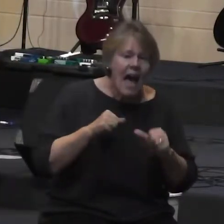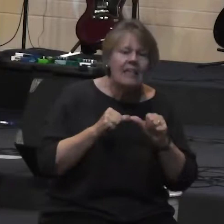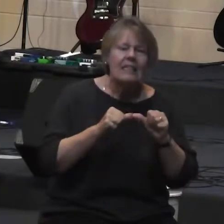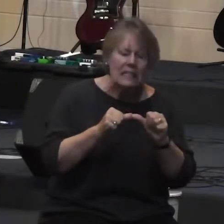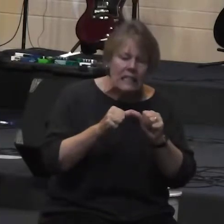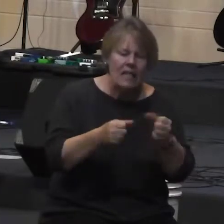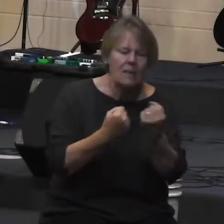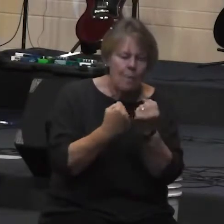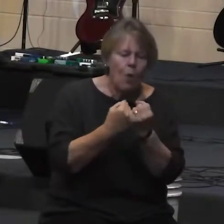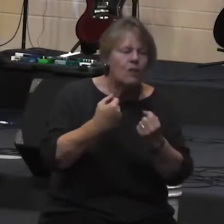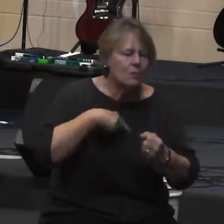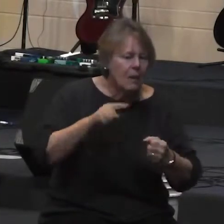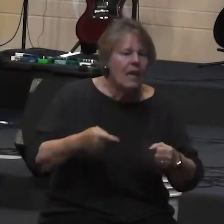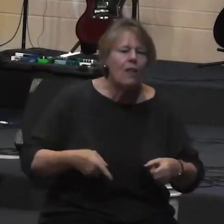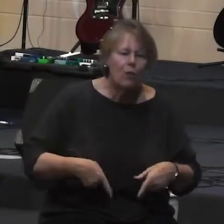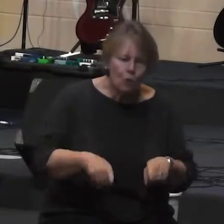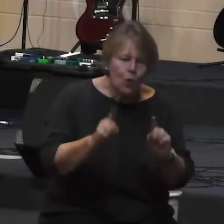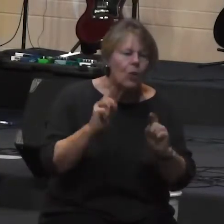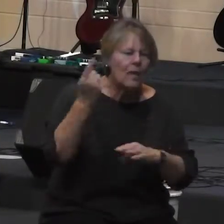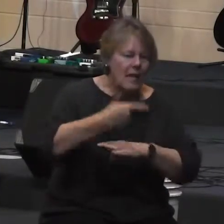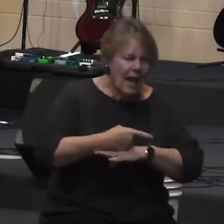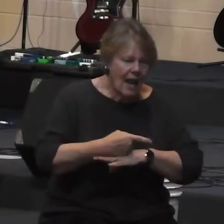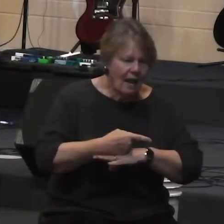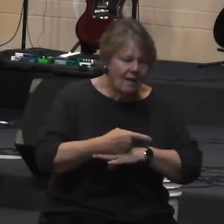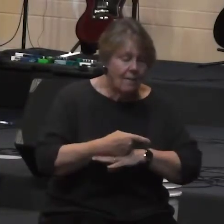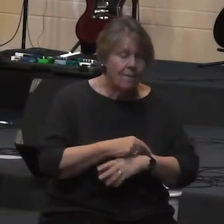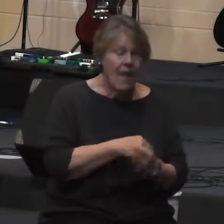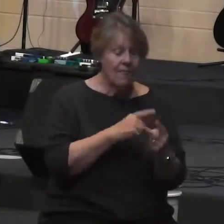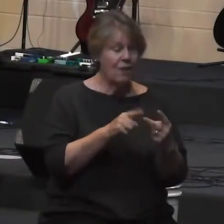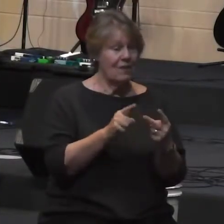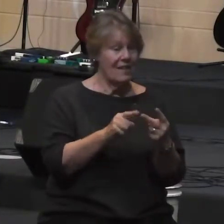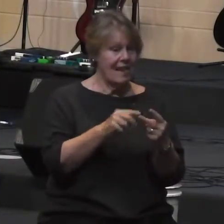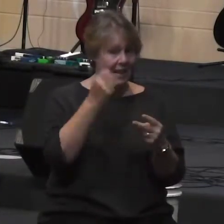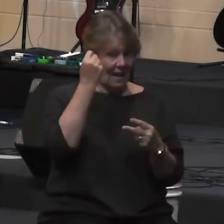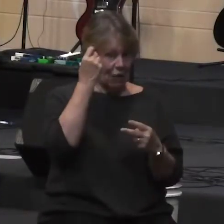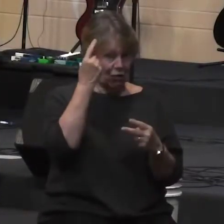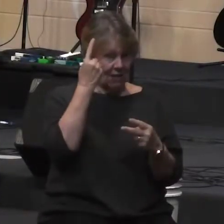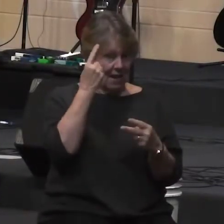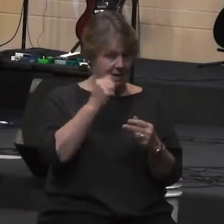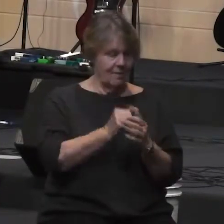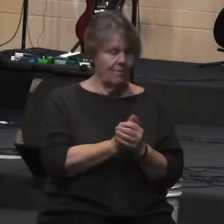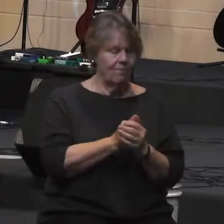there's a second realm of interpretation and it says maybe bread